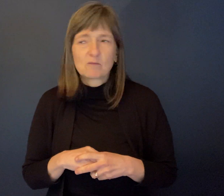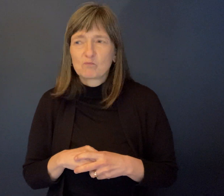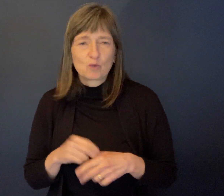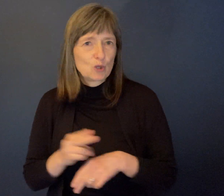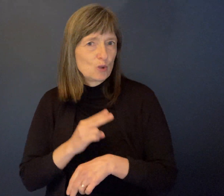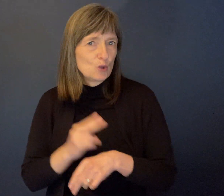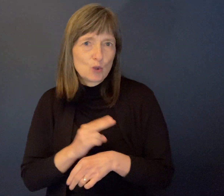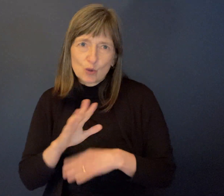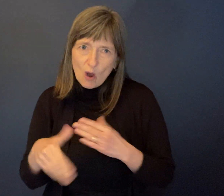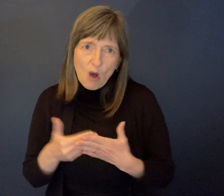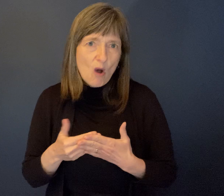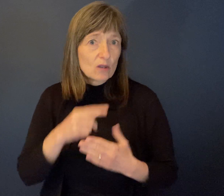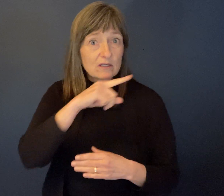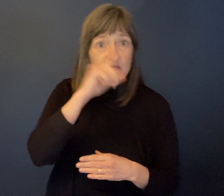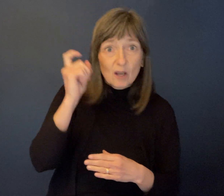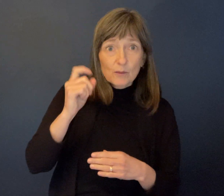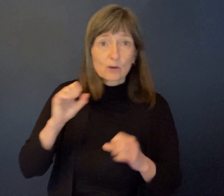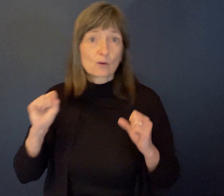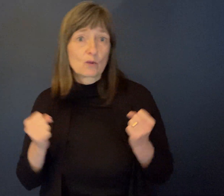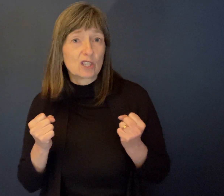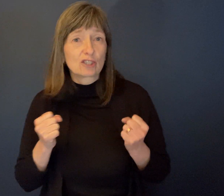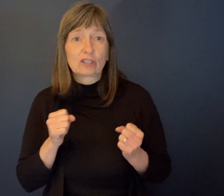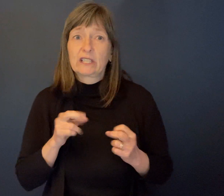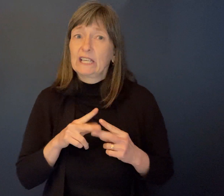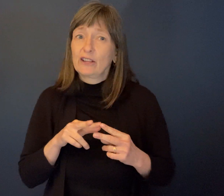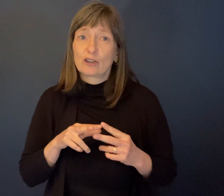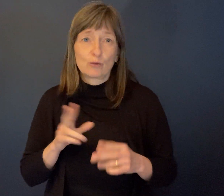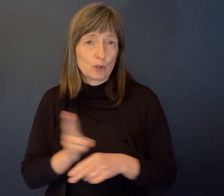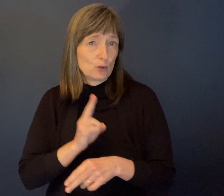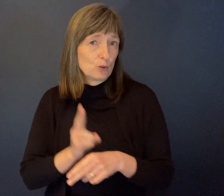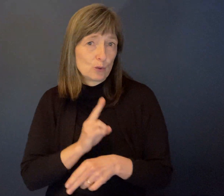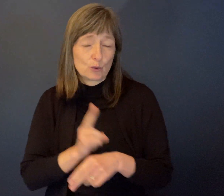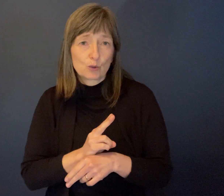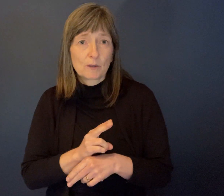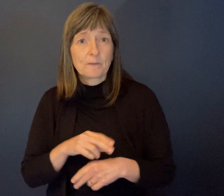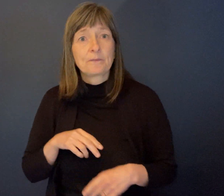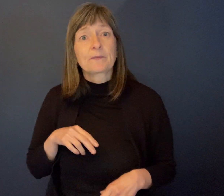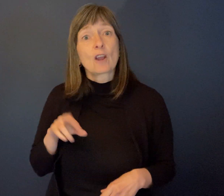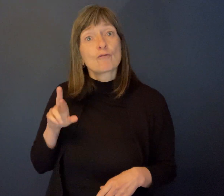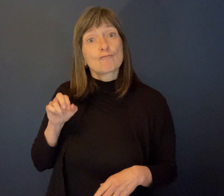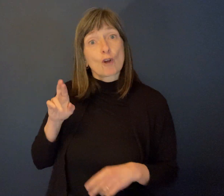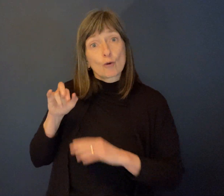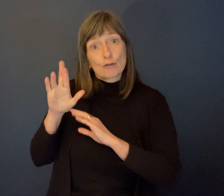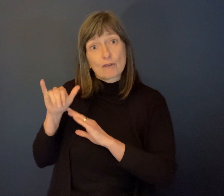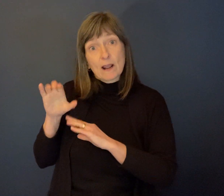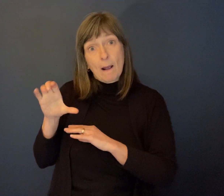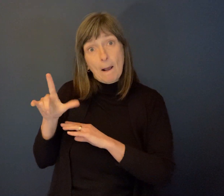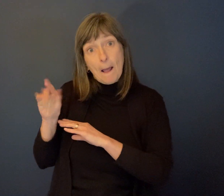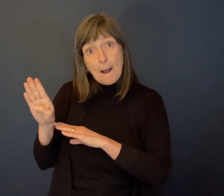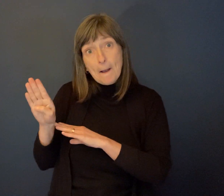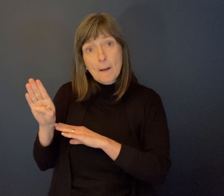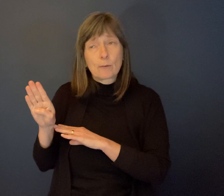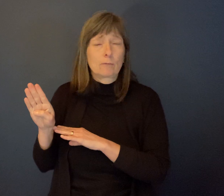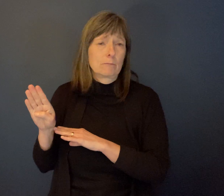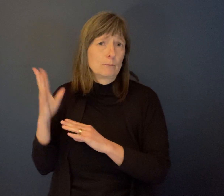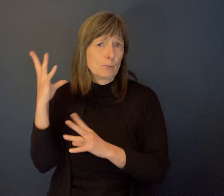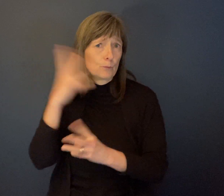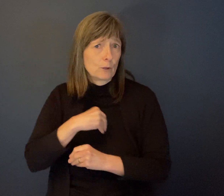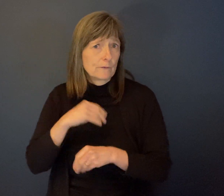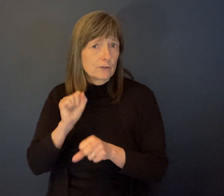camp, summer and winter, absolutely. And you know, the Rotary Club, I mean, they have to be commended for the work that they did with the camp and the ability to